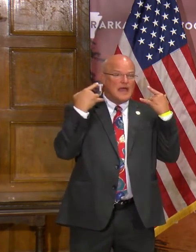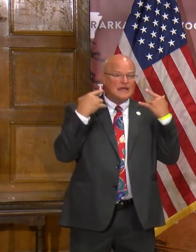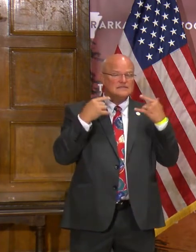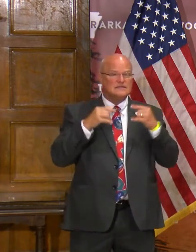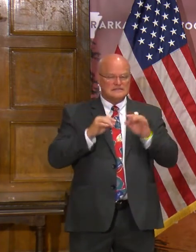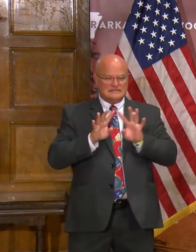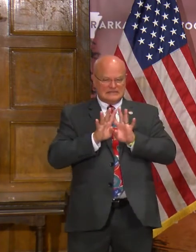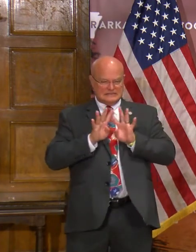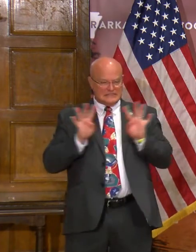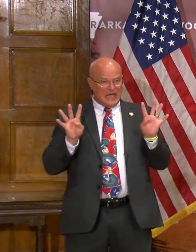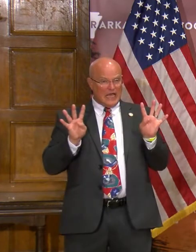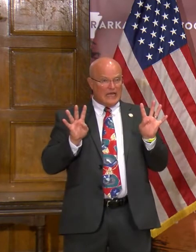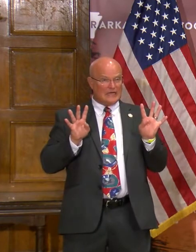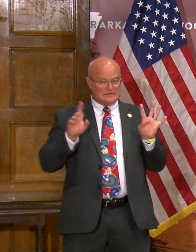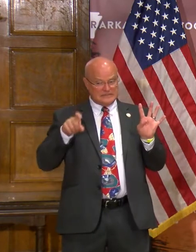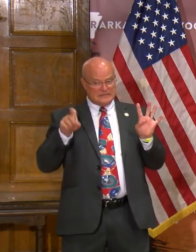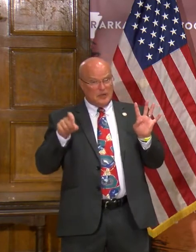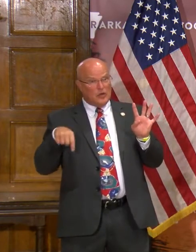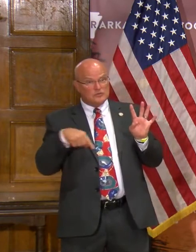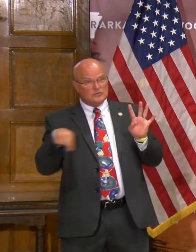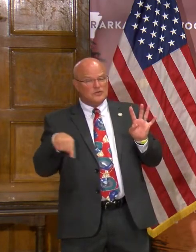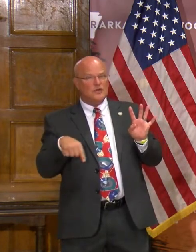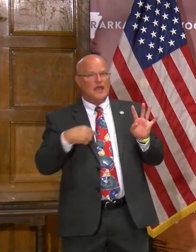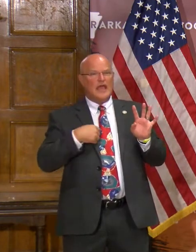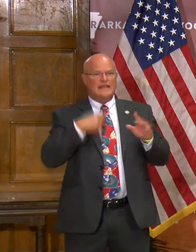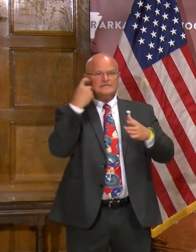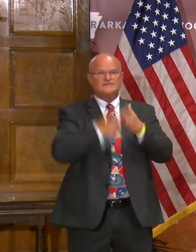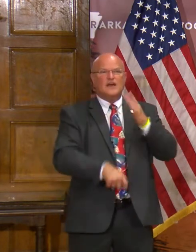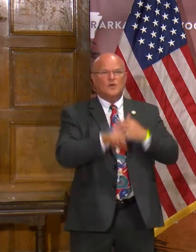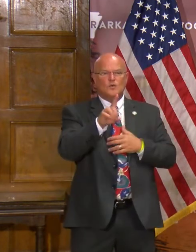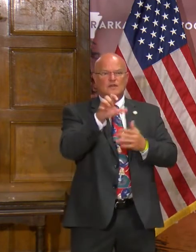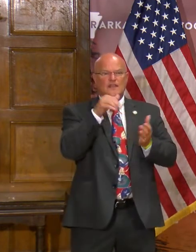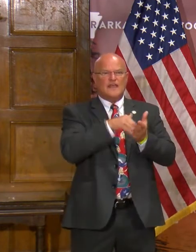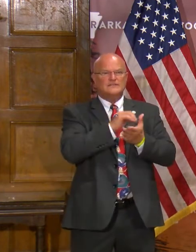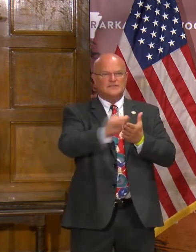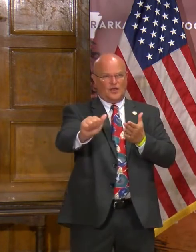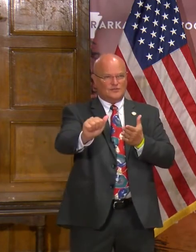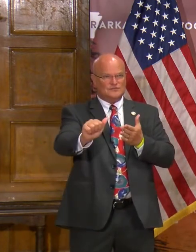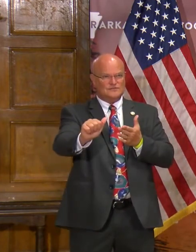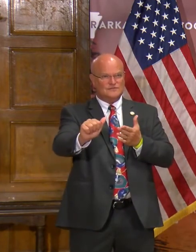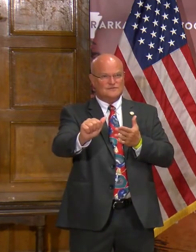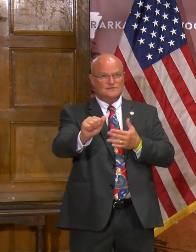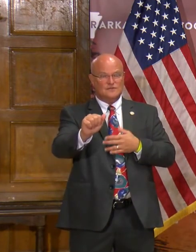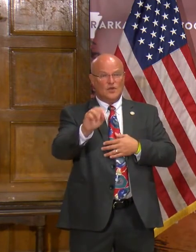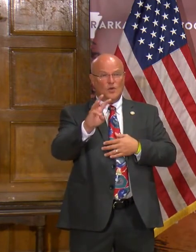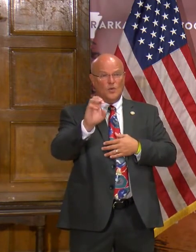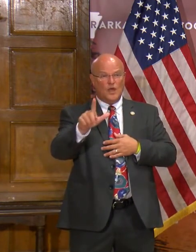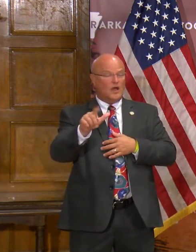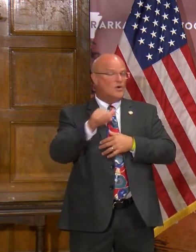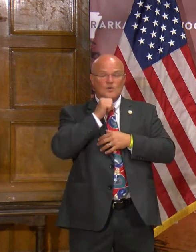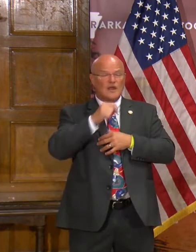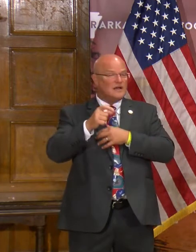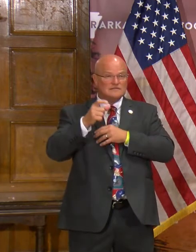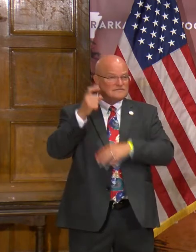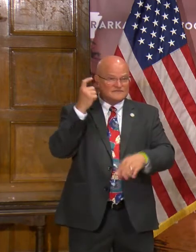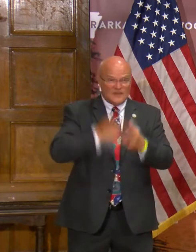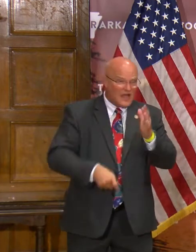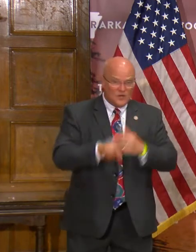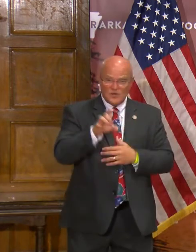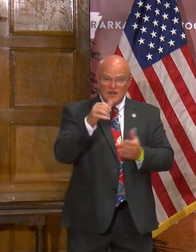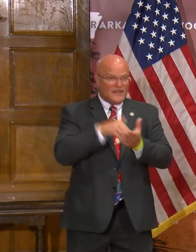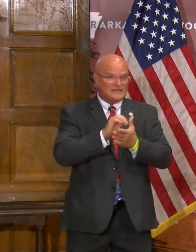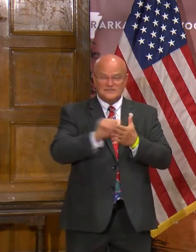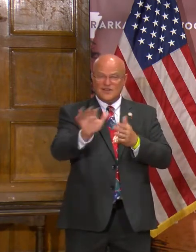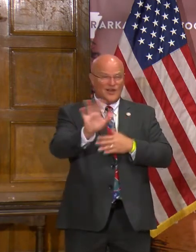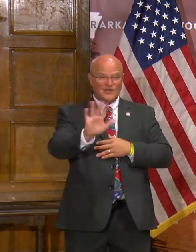on the sidelines when they're supposed to, and they were fined $100,000. Well, we're not going to be fining anybody $100,000,